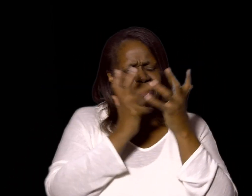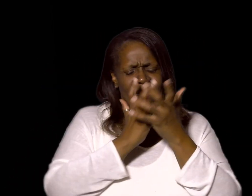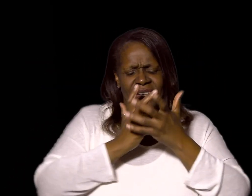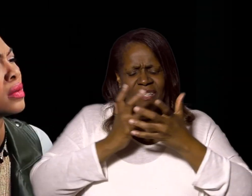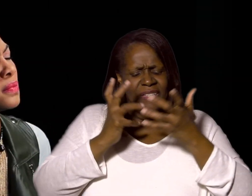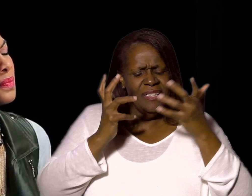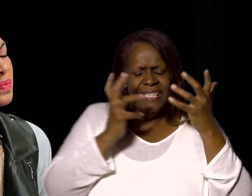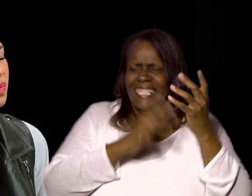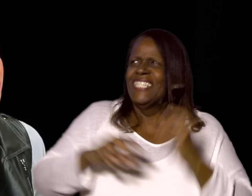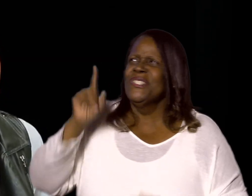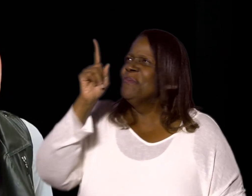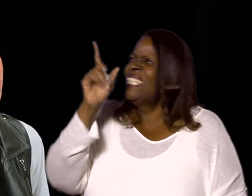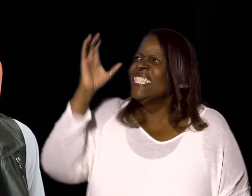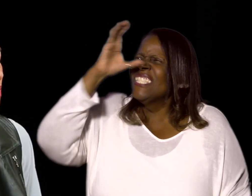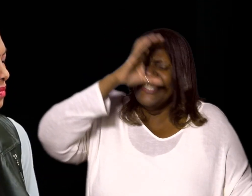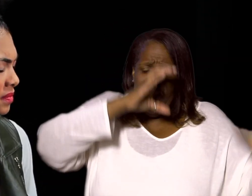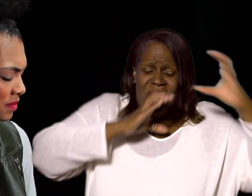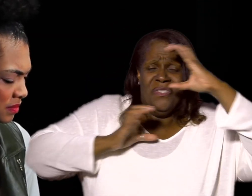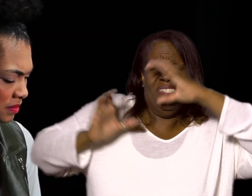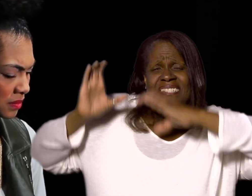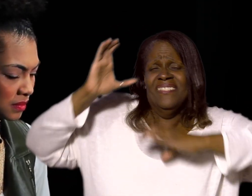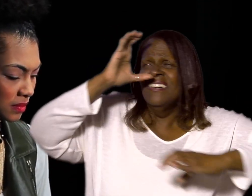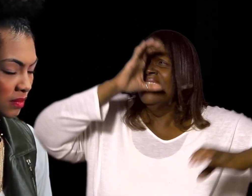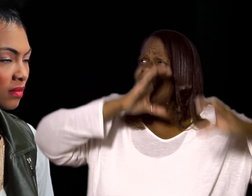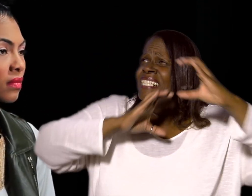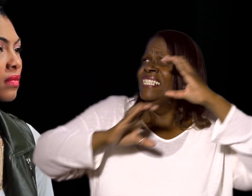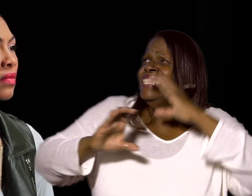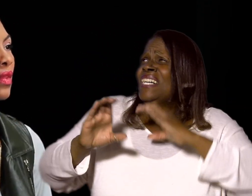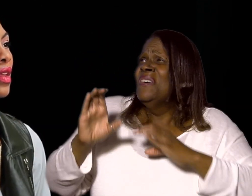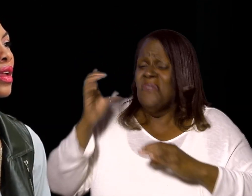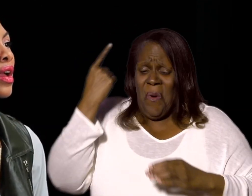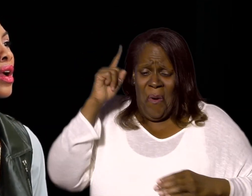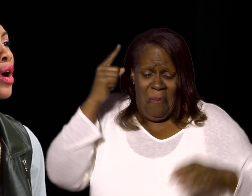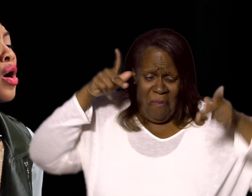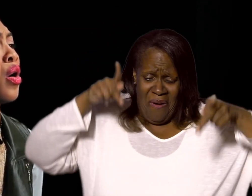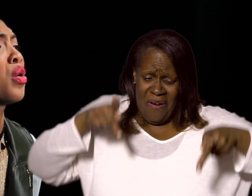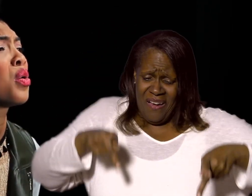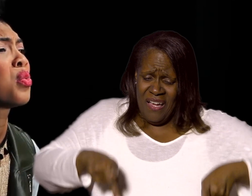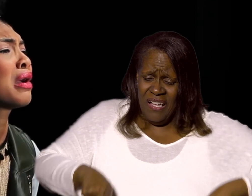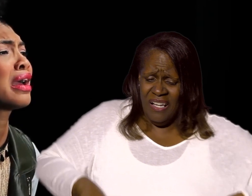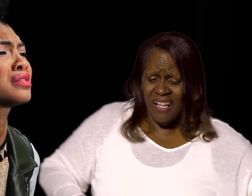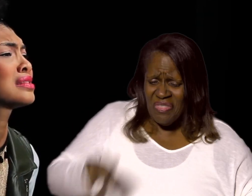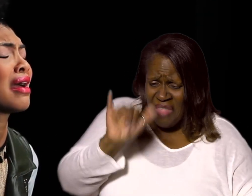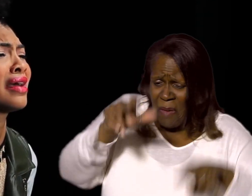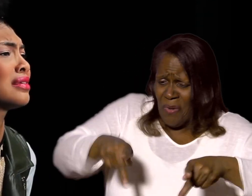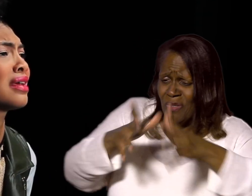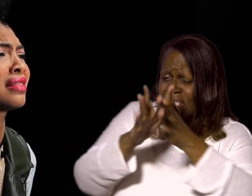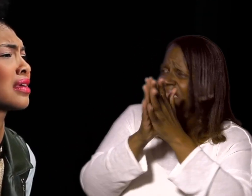You've been searching for someone who will stand in the